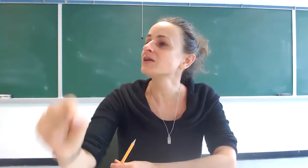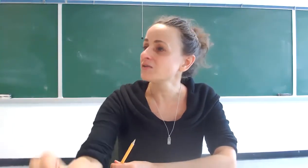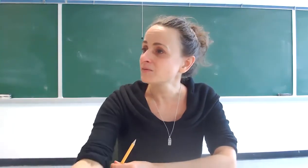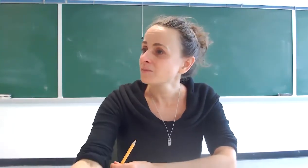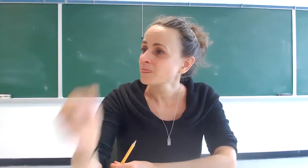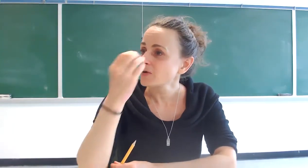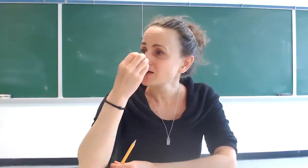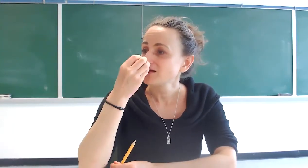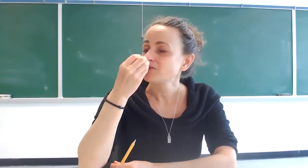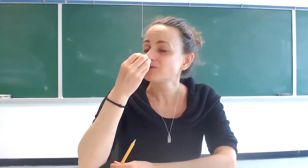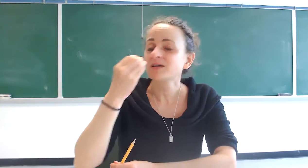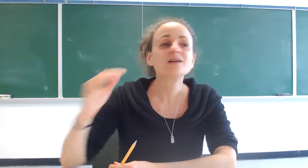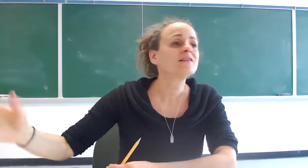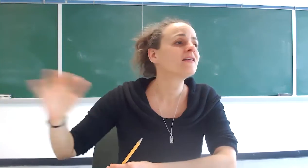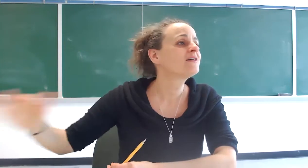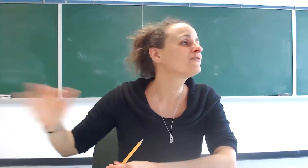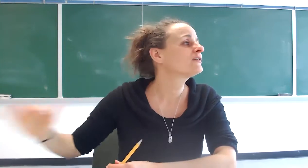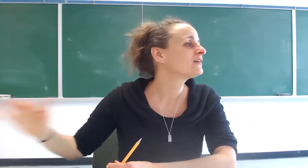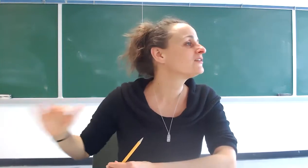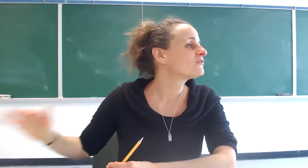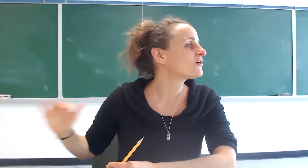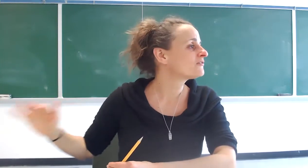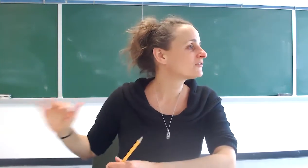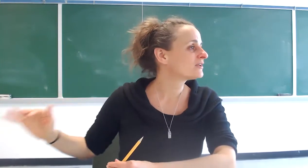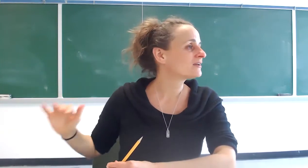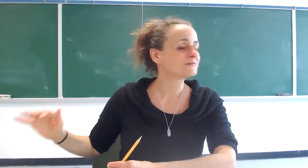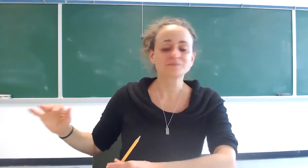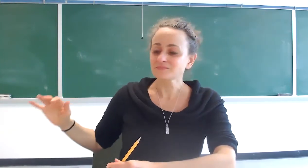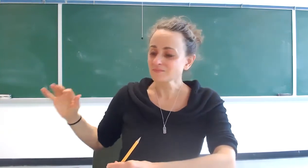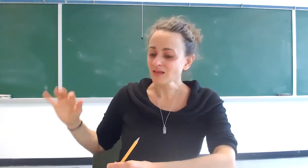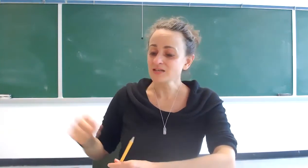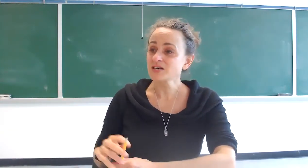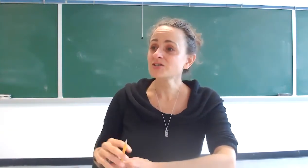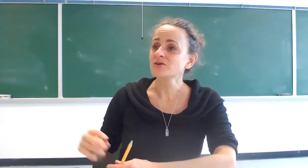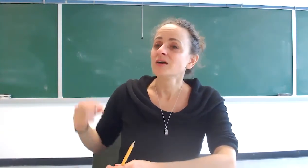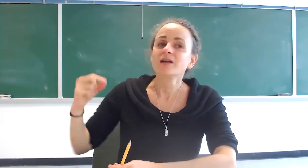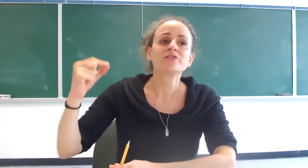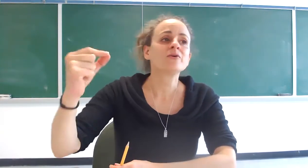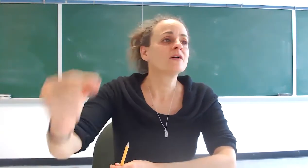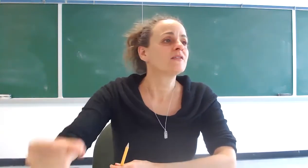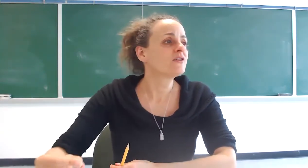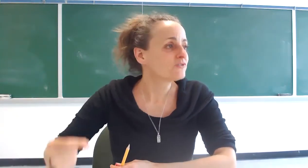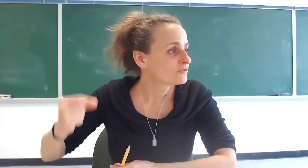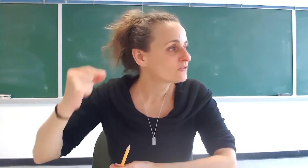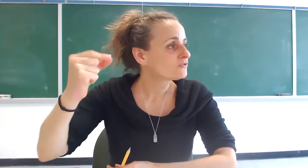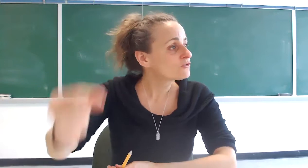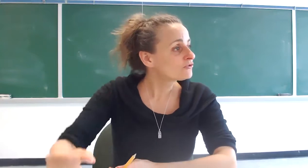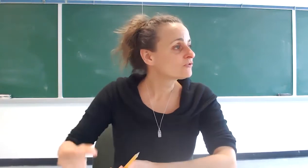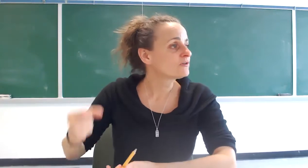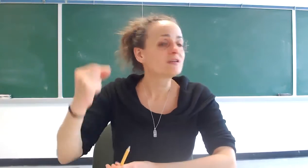you right to kill is not even enough of a gesture and so they're the the torturer in